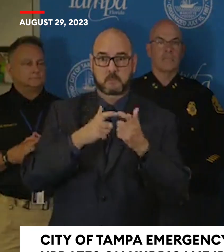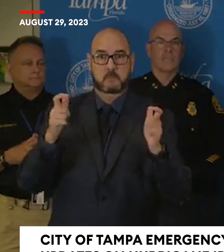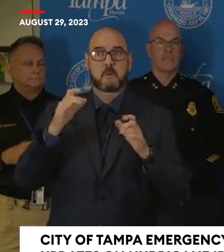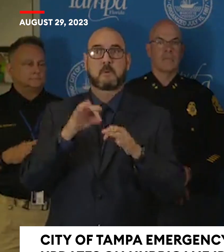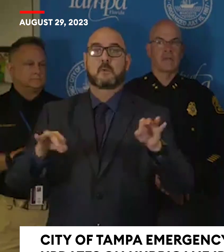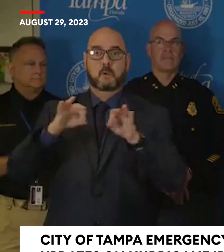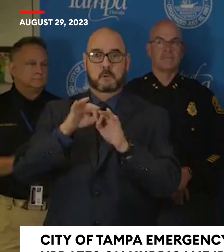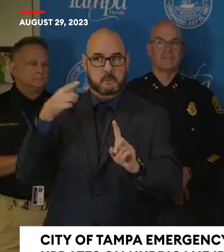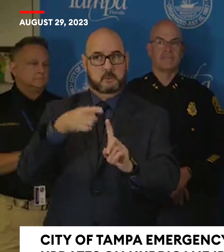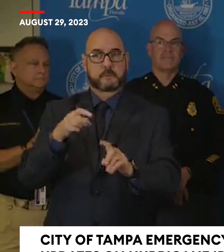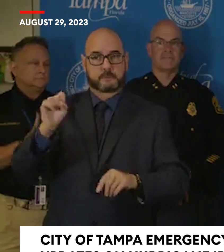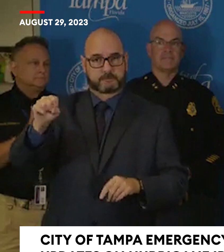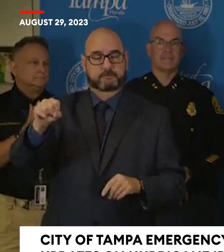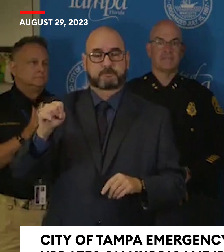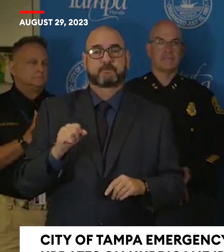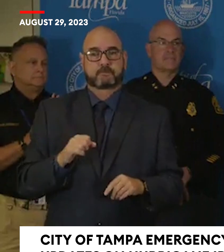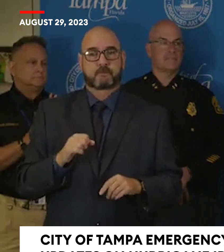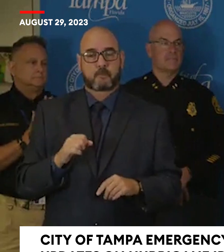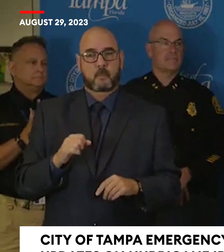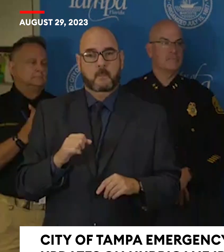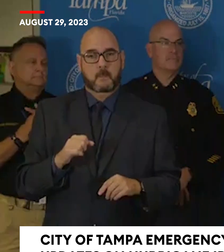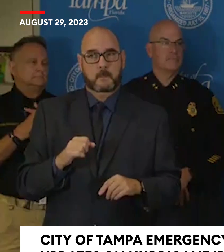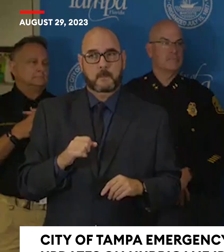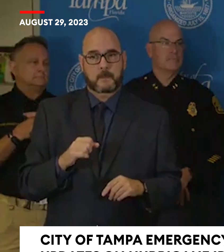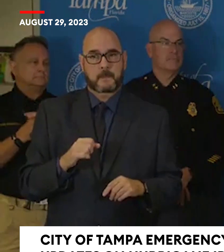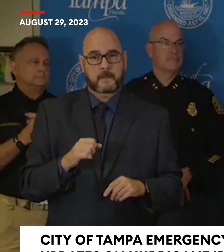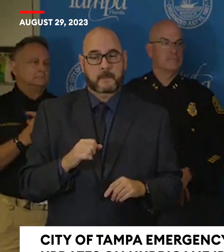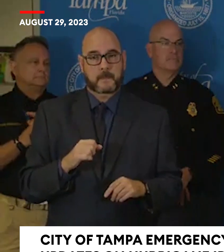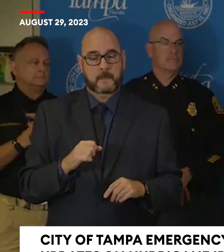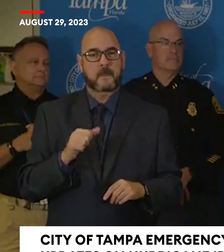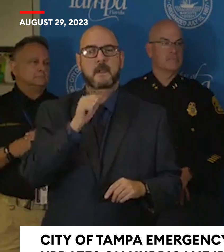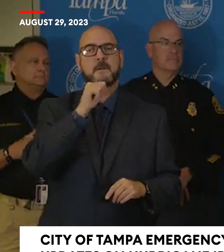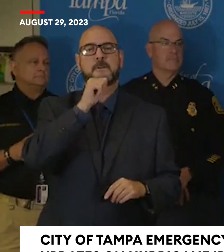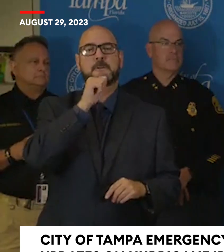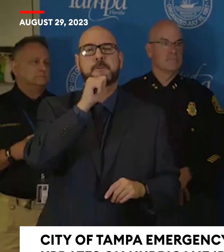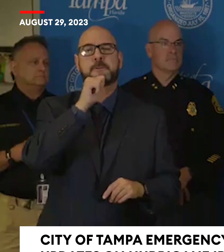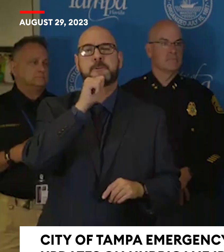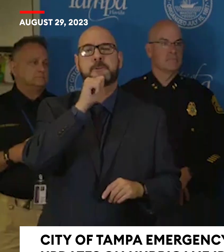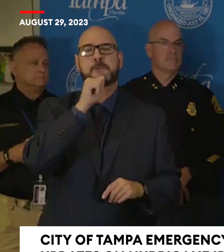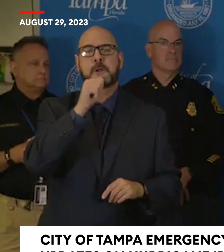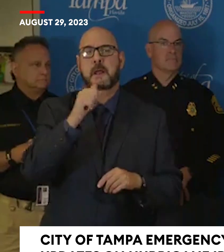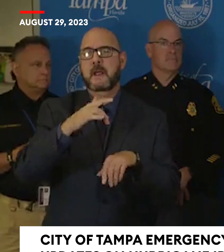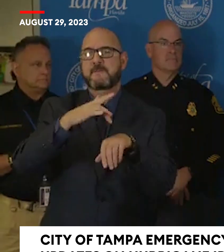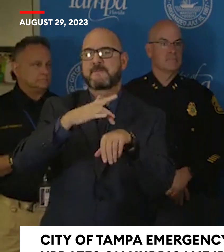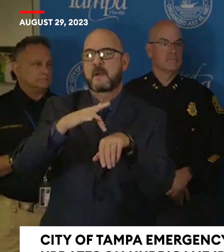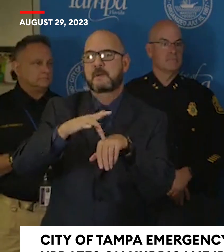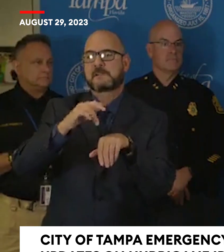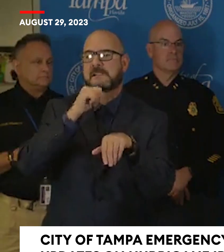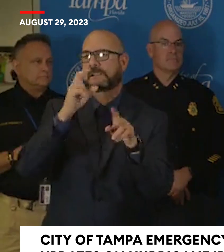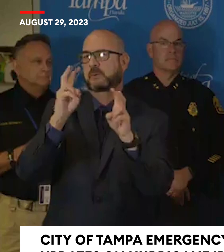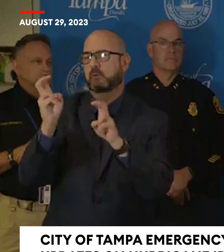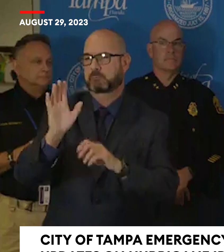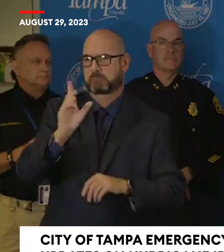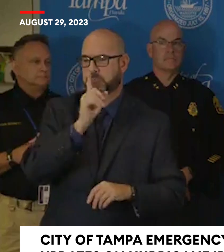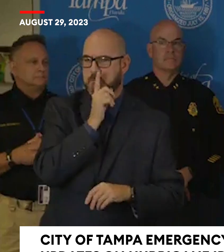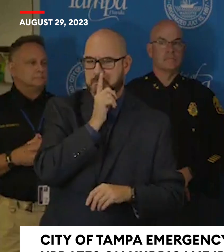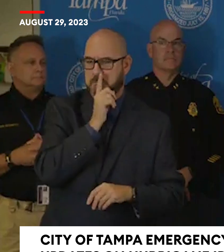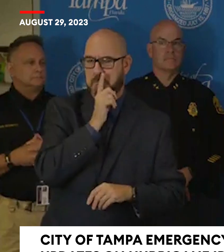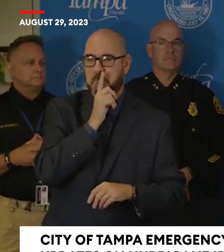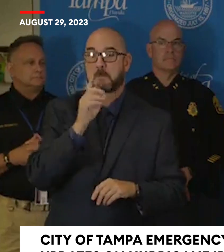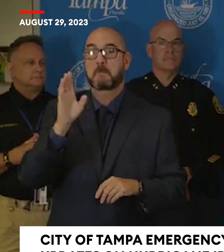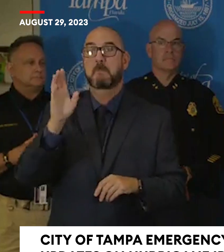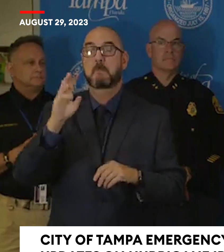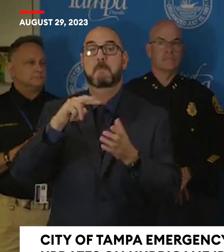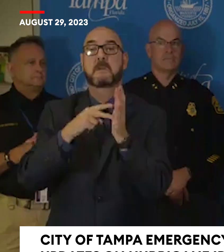issue isn't the availability of shelter space. It's having our residents take advantage of that availability.